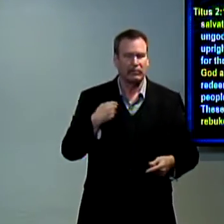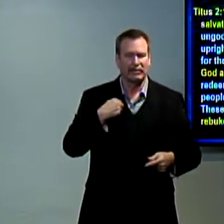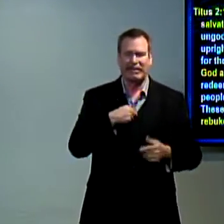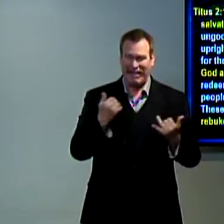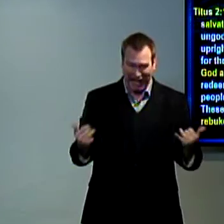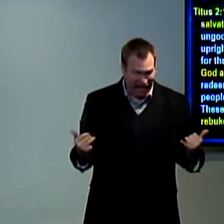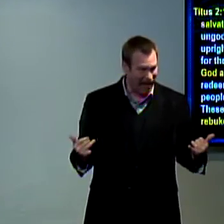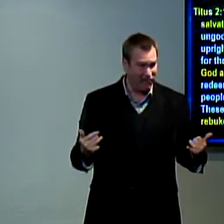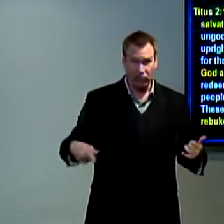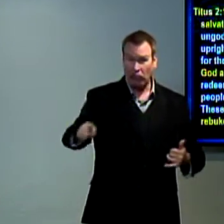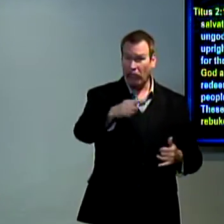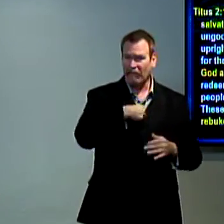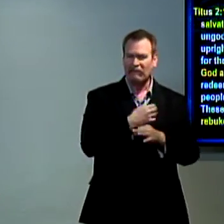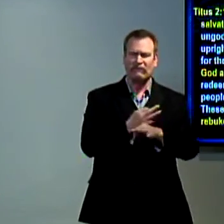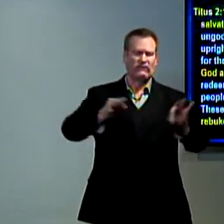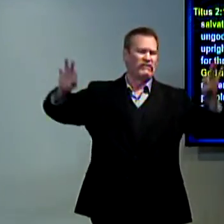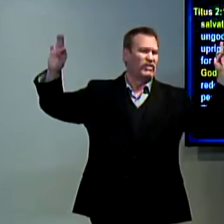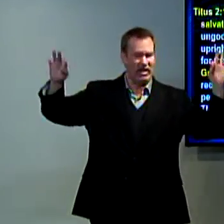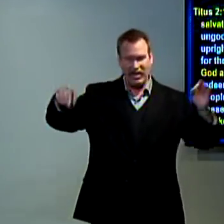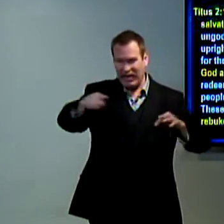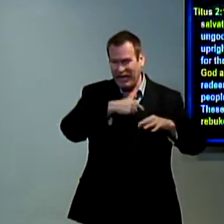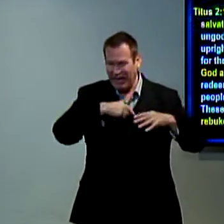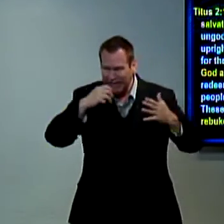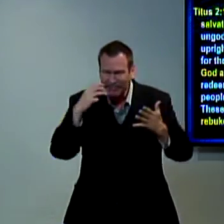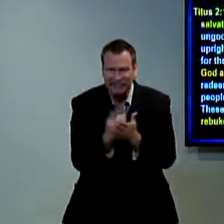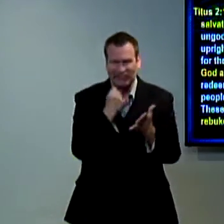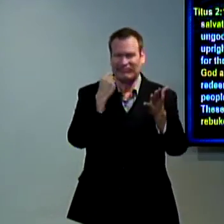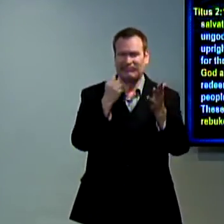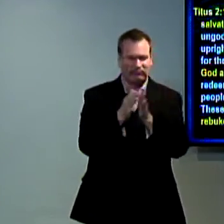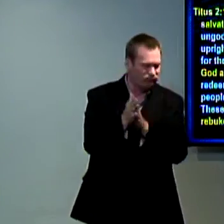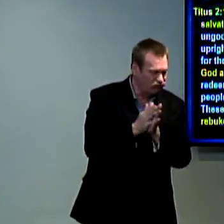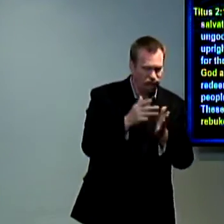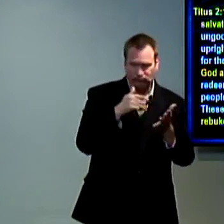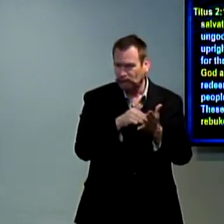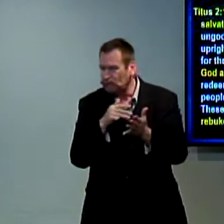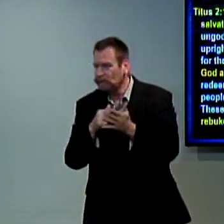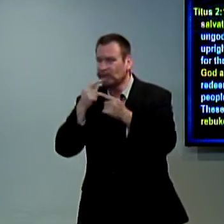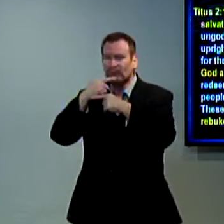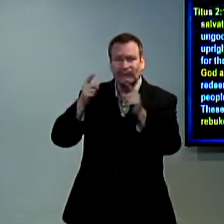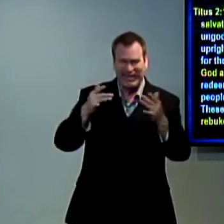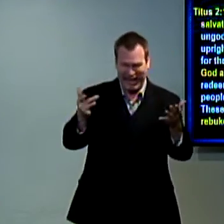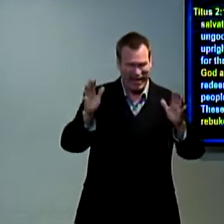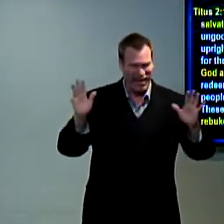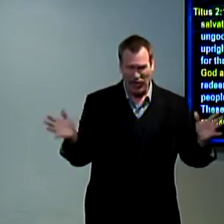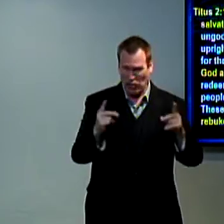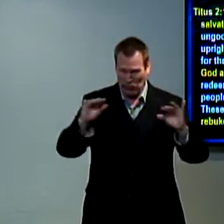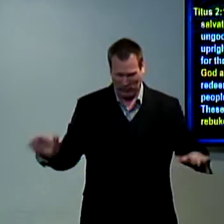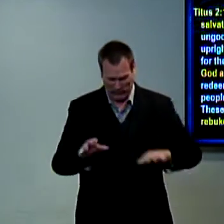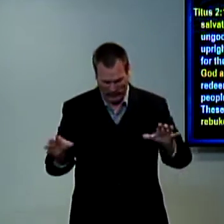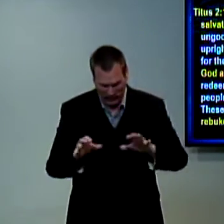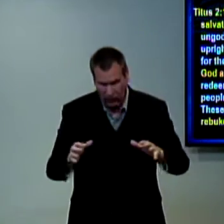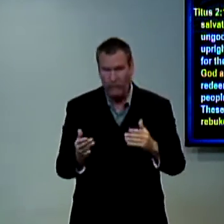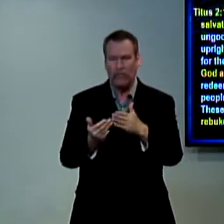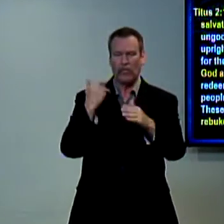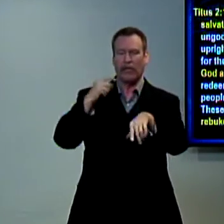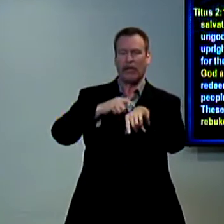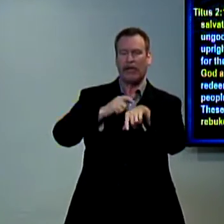suffering but nowadays we are free we still have this freedom so we can have freedom to study we have freedom to